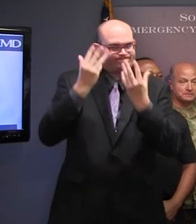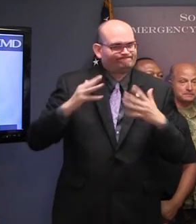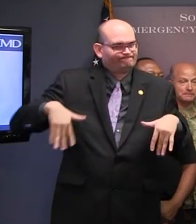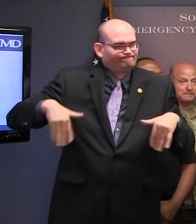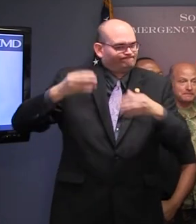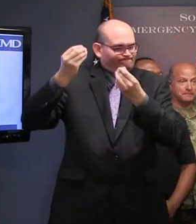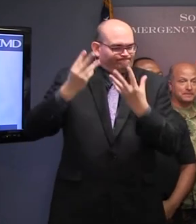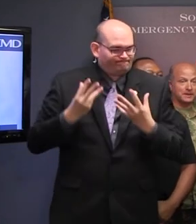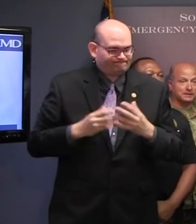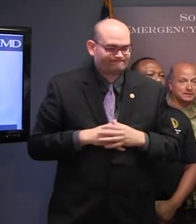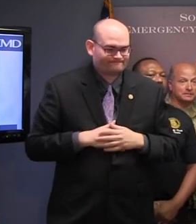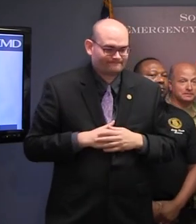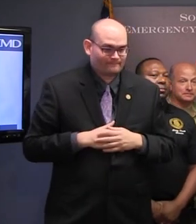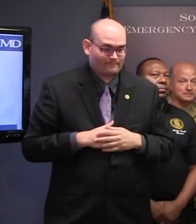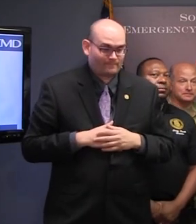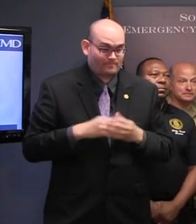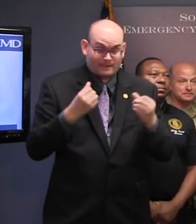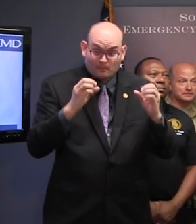Any more questions?